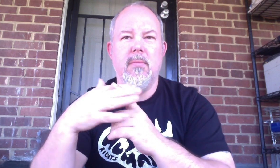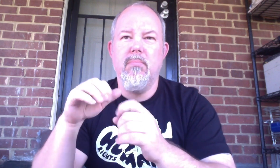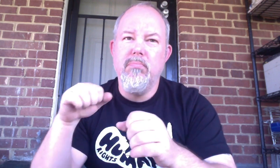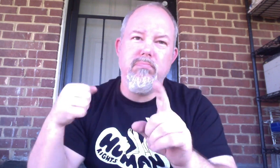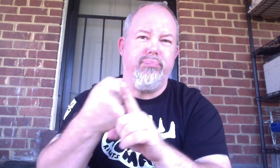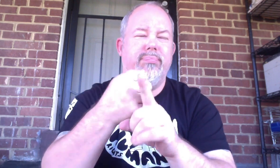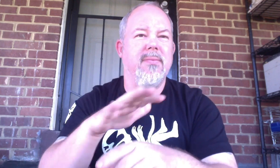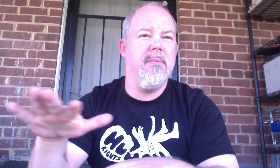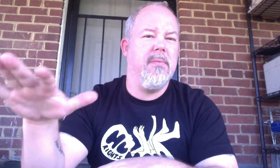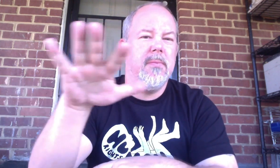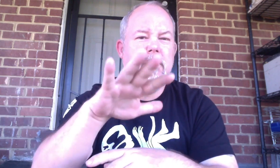Anybody, don't want to eat the rice.